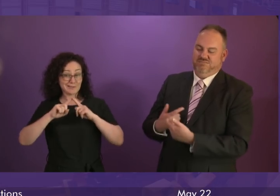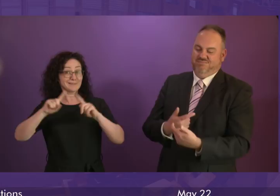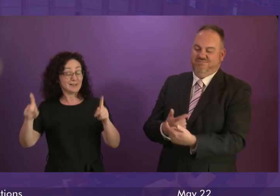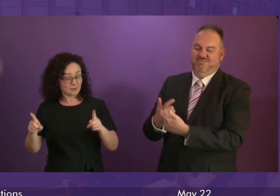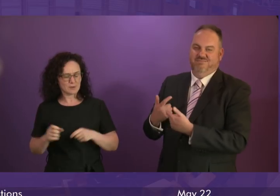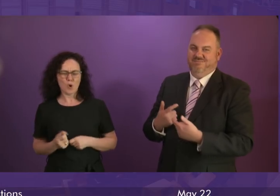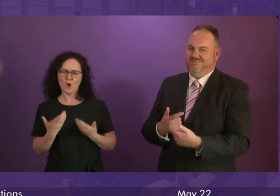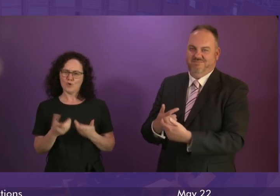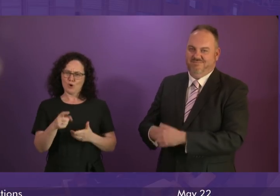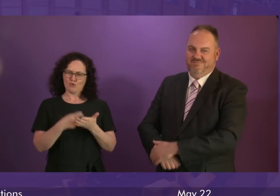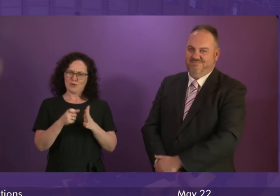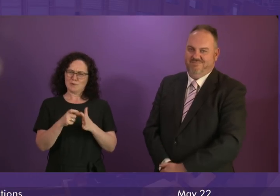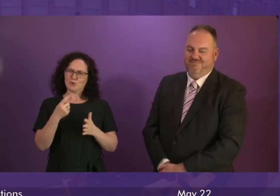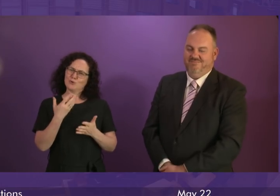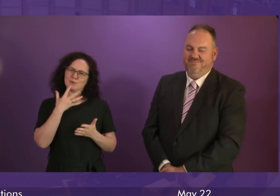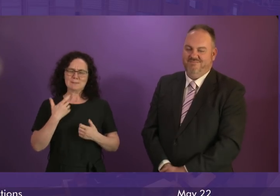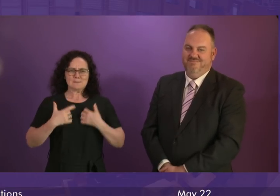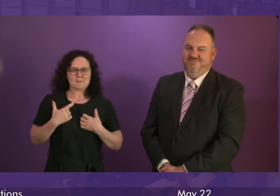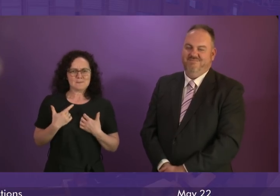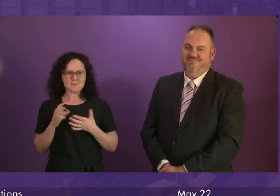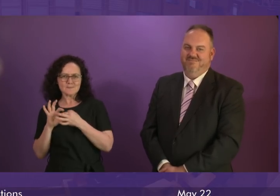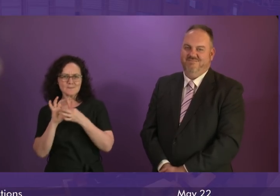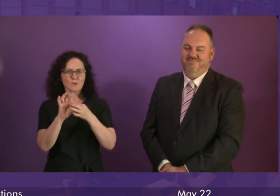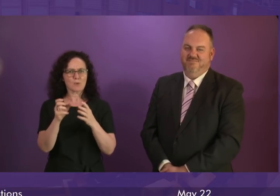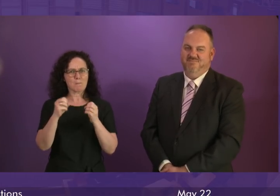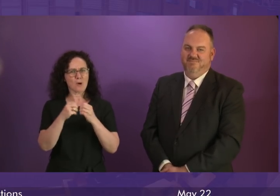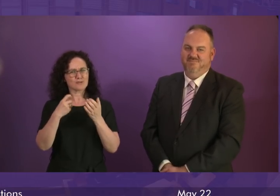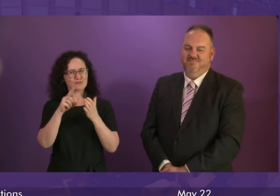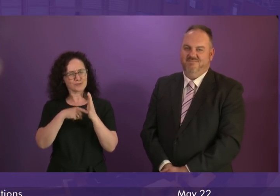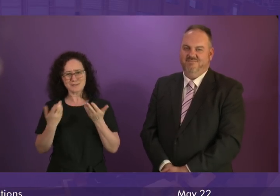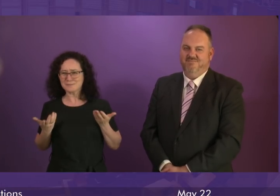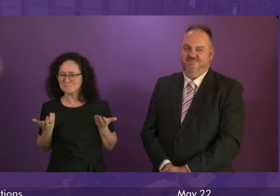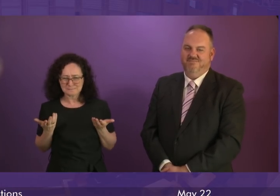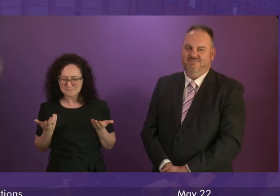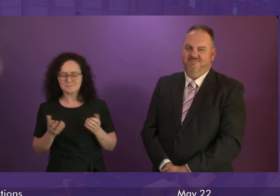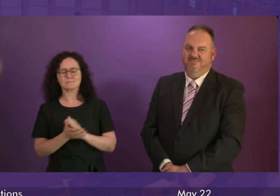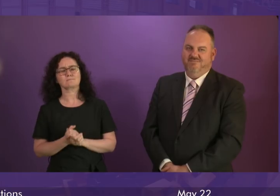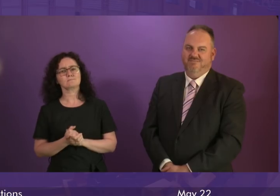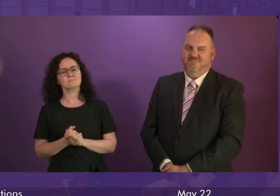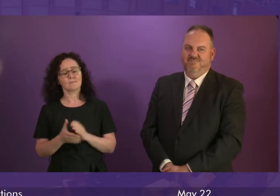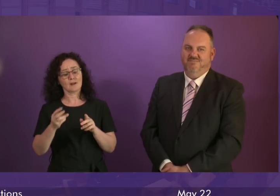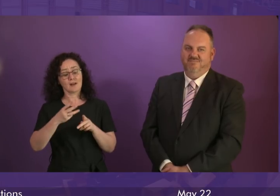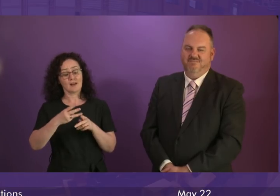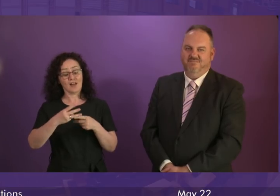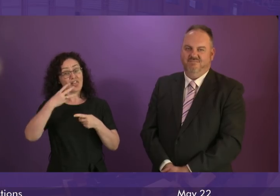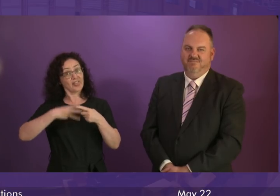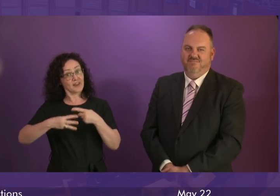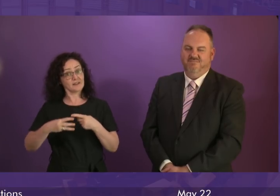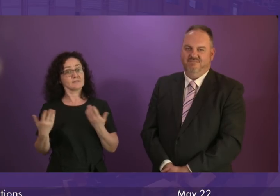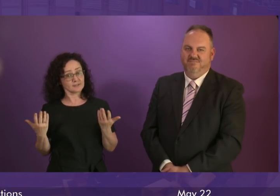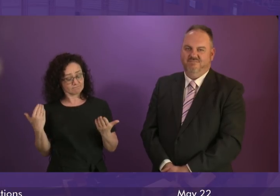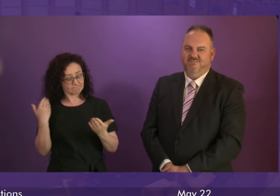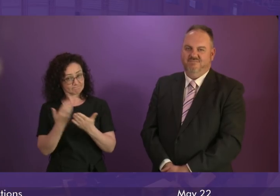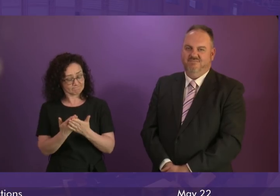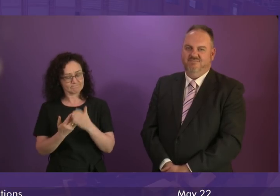her conversion to a hard Brexiteer is complete. What people over the last three years have seen, of course,